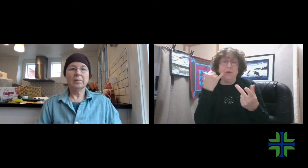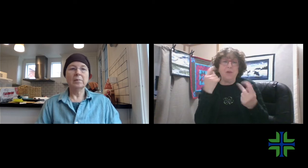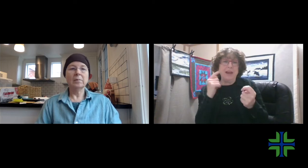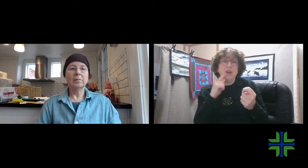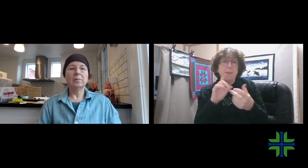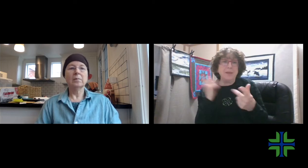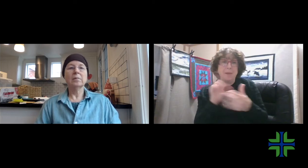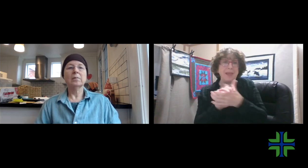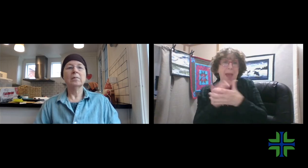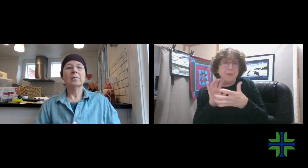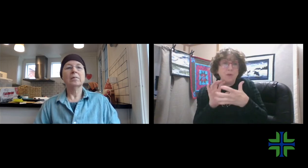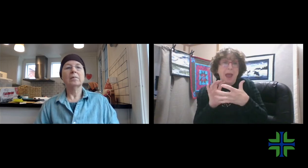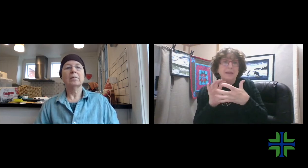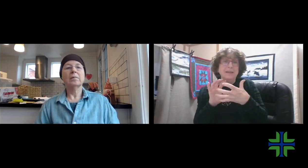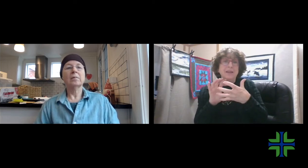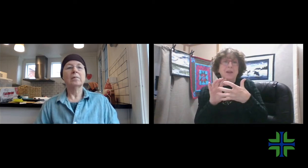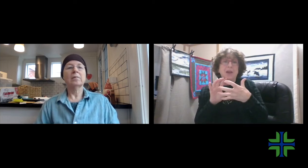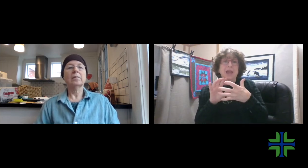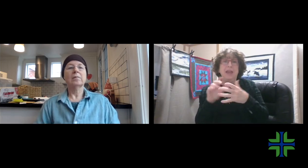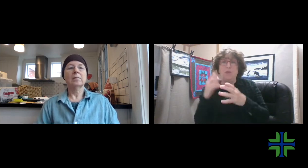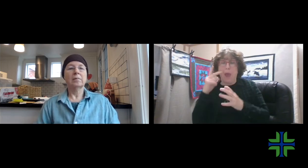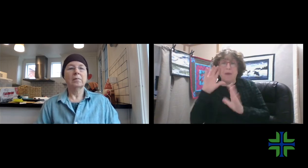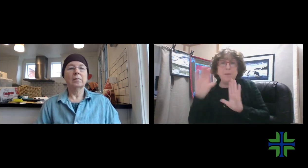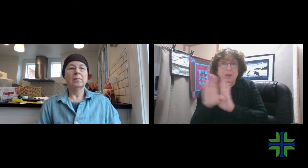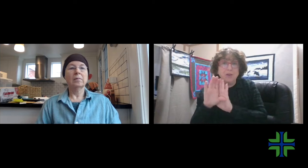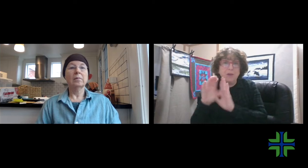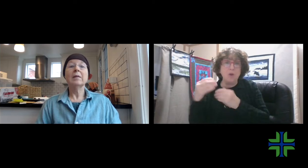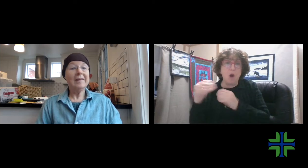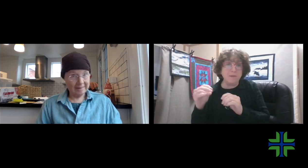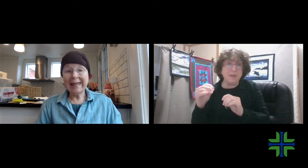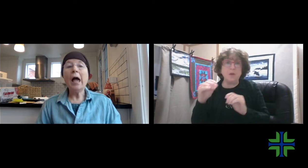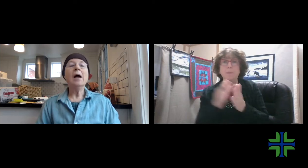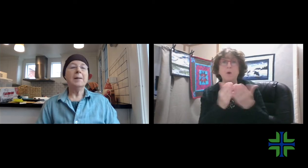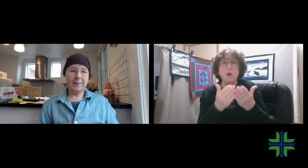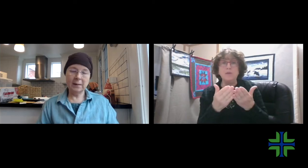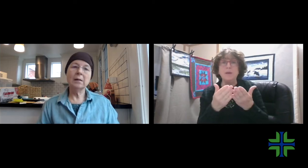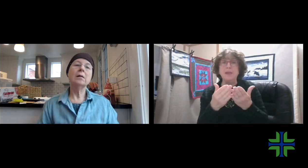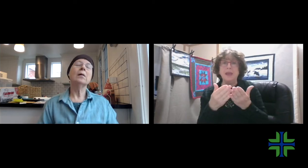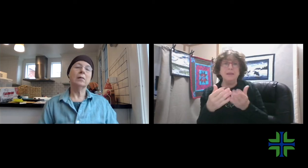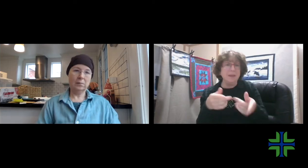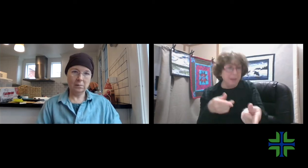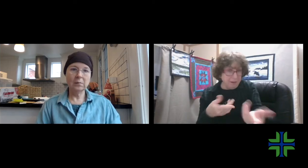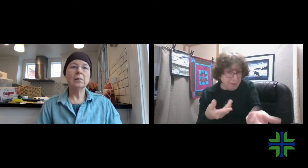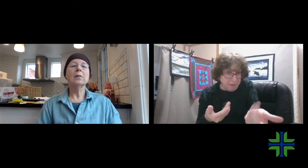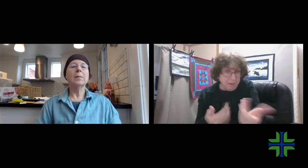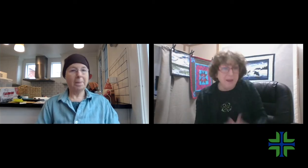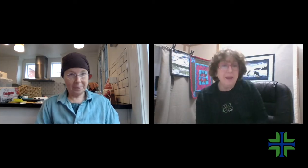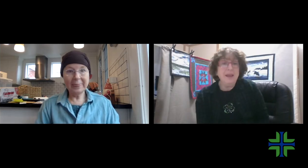If you're trying to talk about something abstract, if you have a picture in your office or in a book or something.